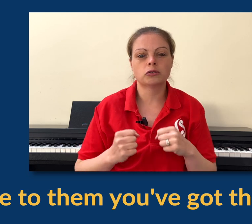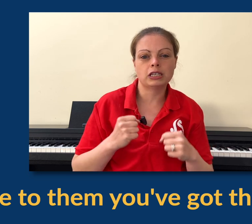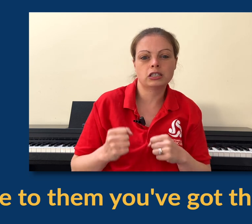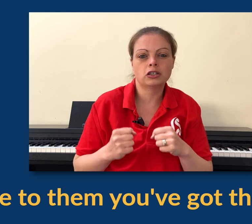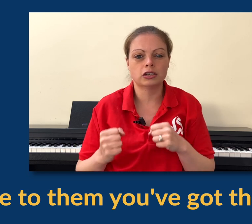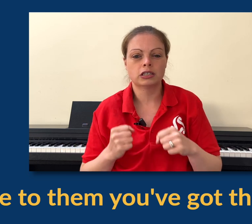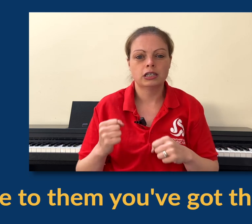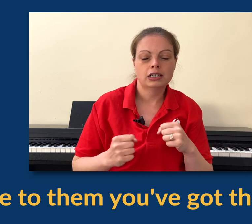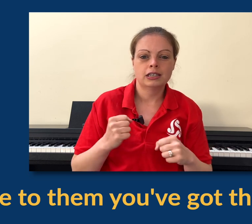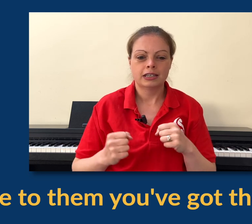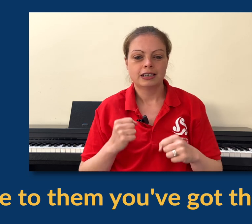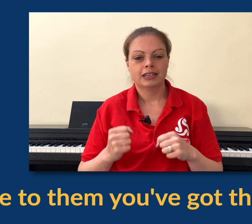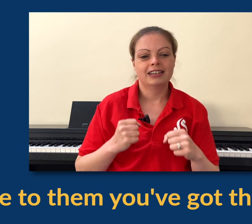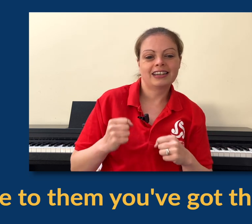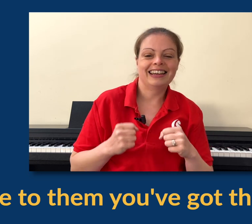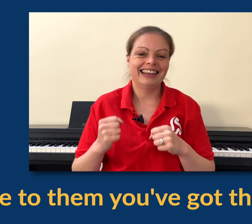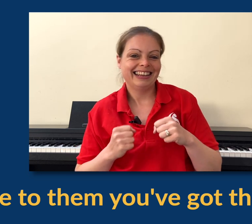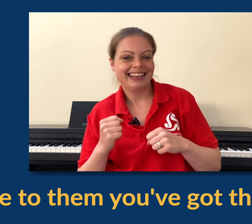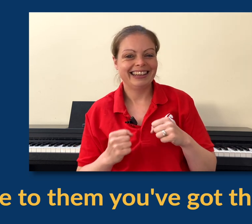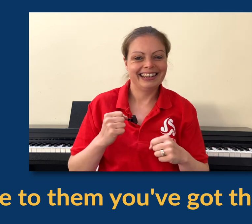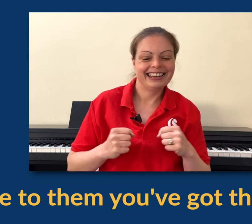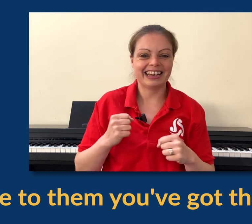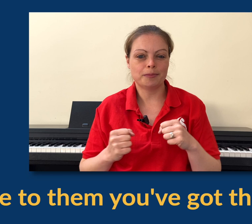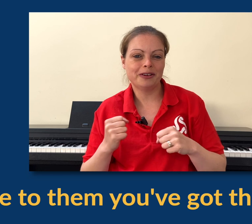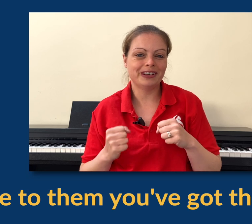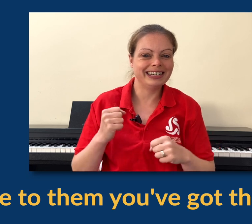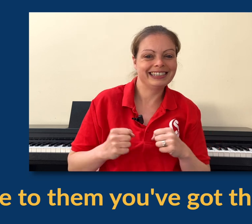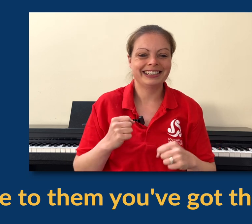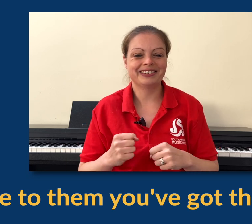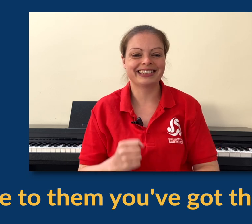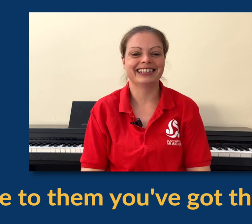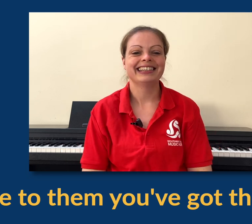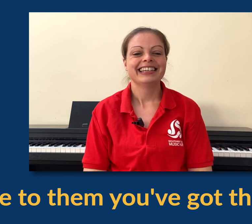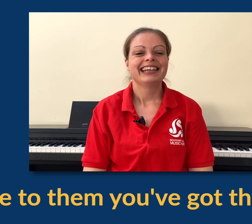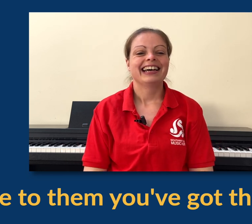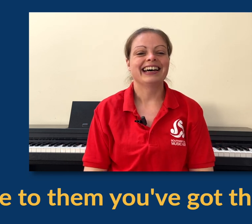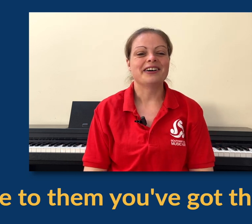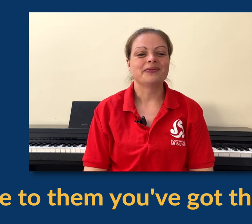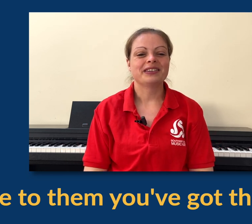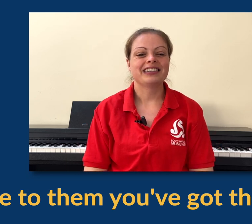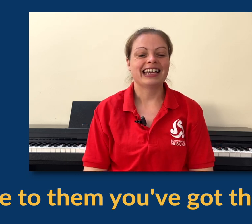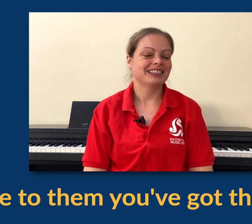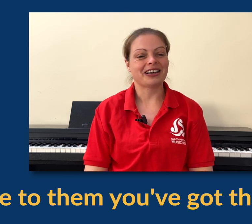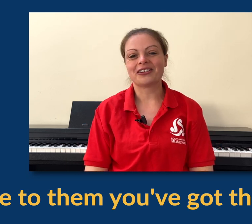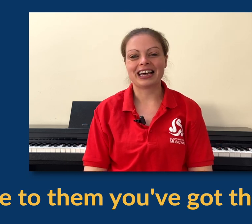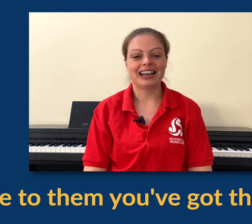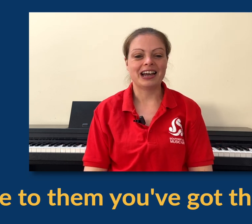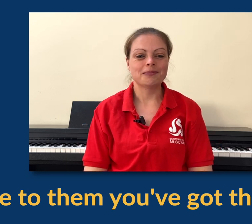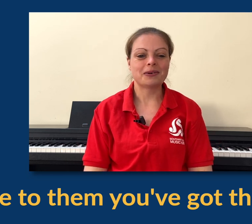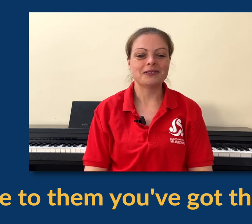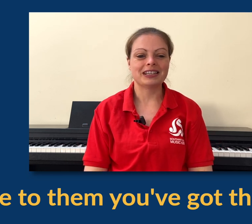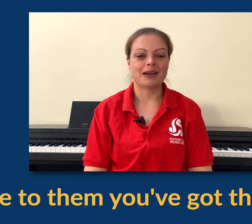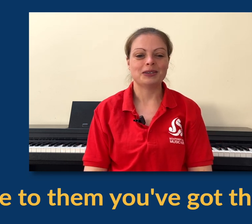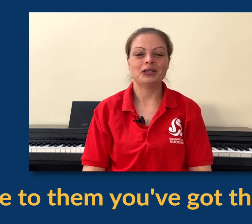or just where you stood. Okay. Get it moving. Well done. Yeah. So the whole of that